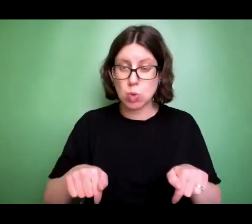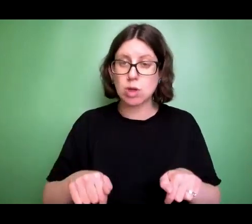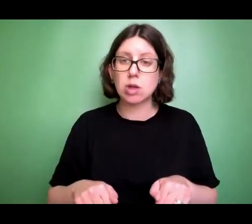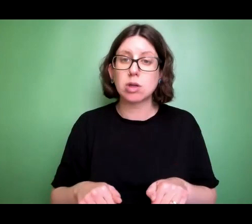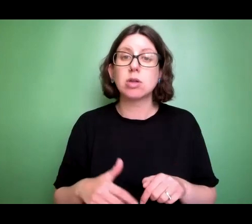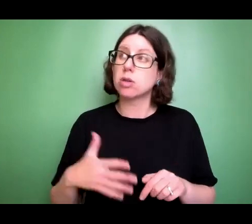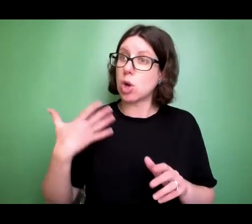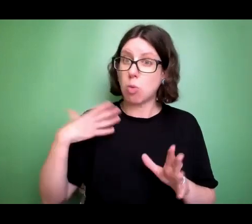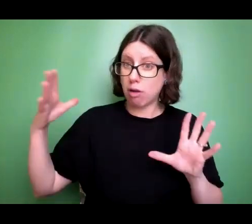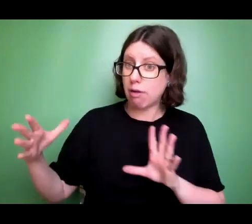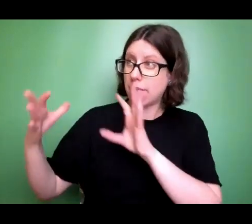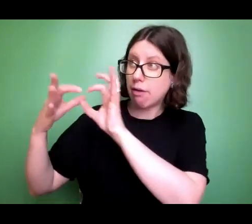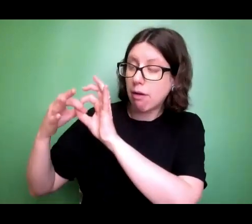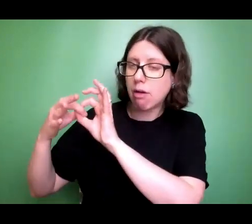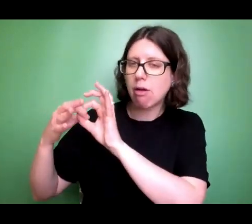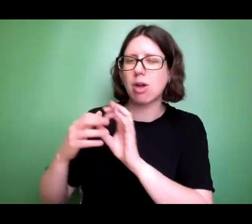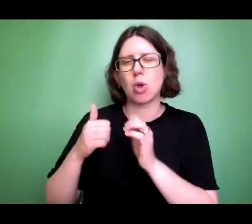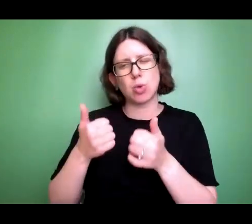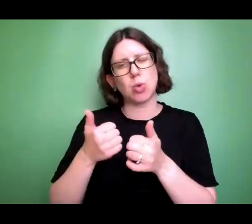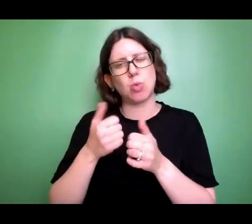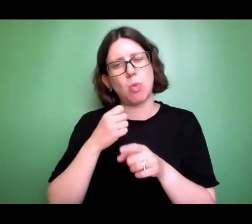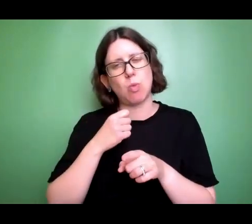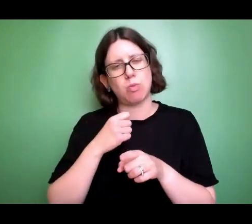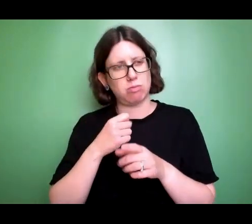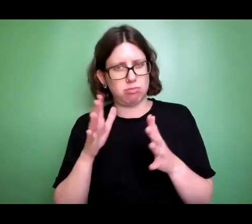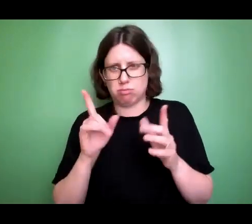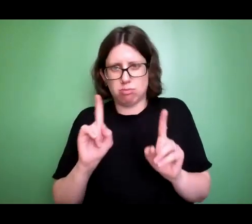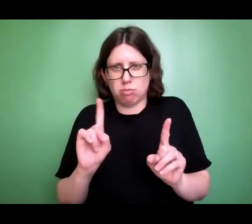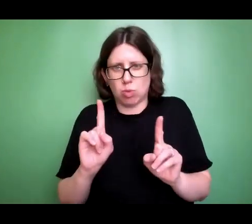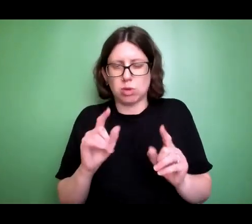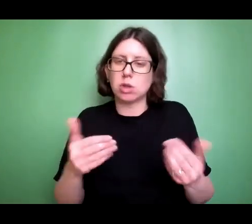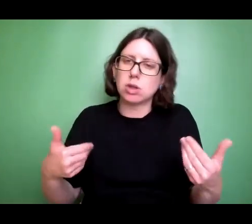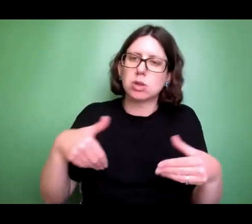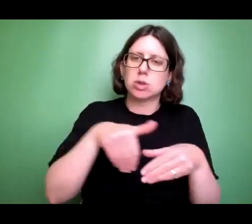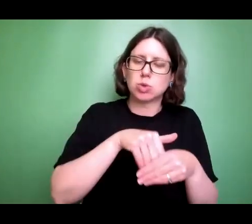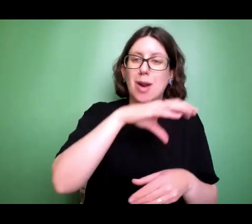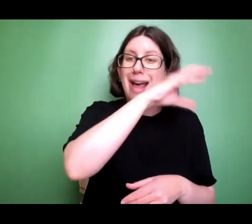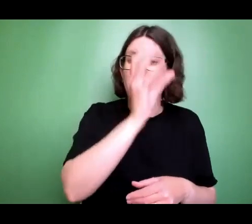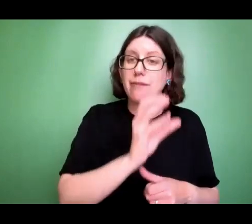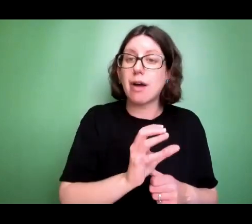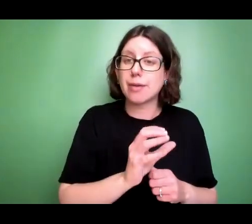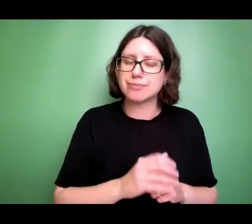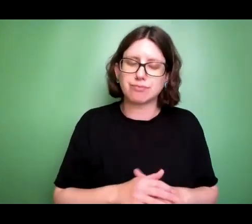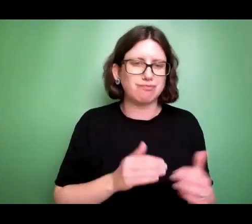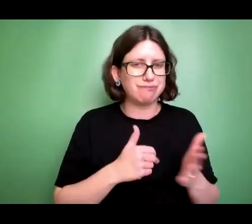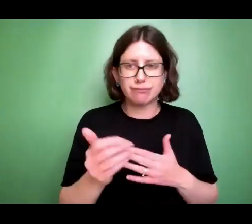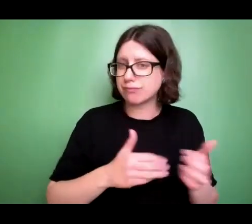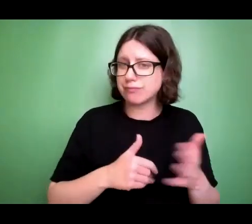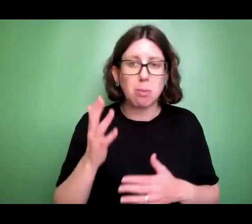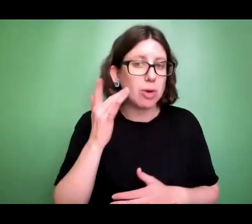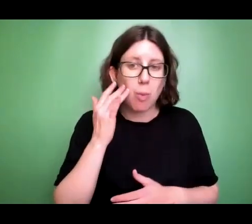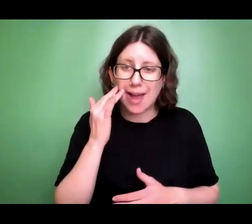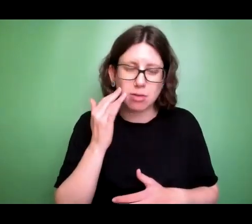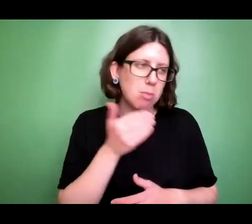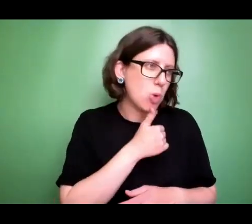Alpha. And as you know, it's here in the building at seven o'clock online or in person or at 10 o'clock in the morning online, you can ask the